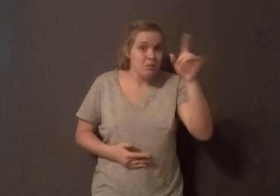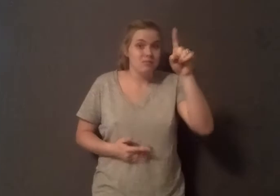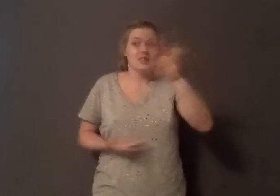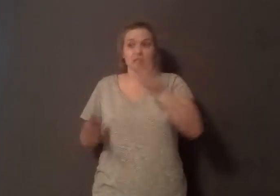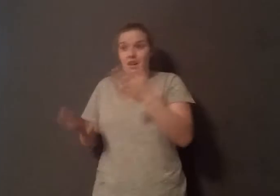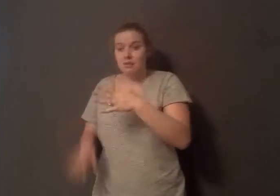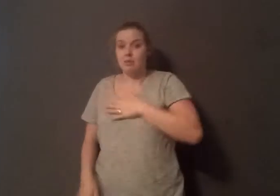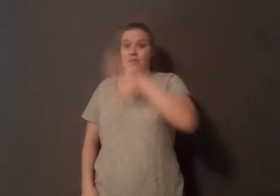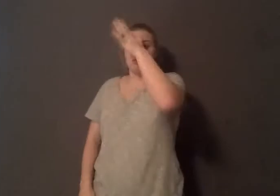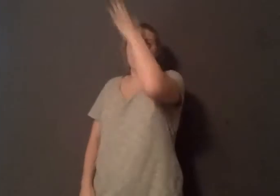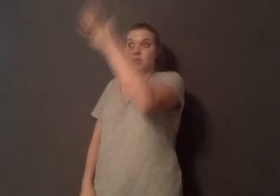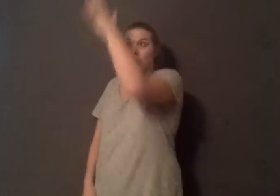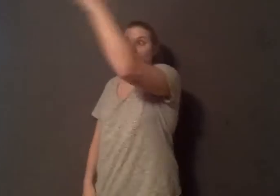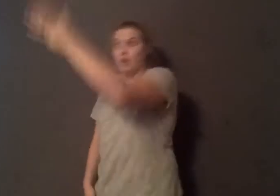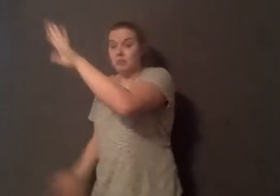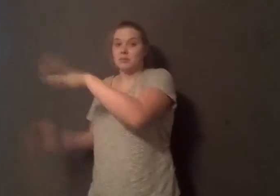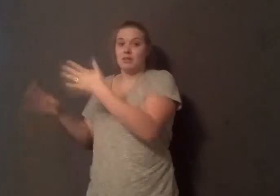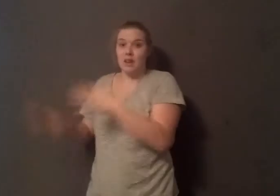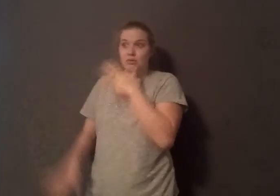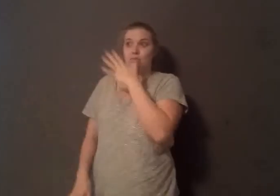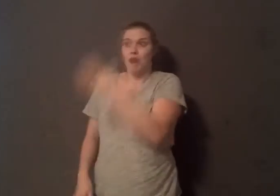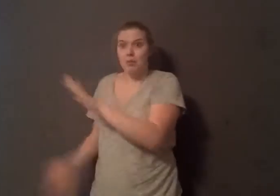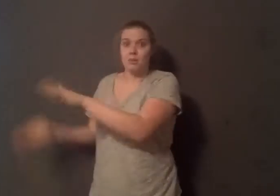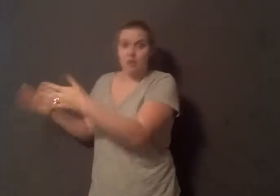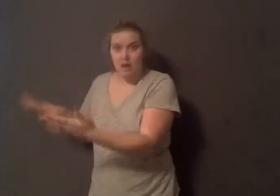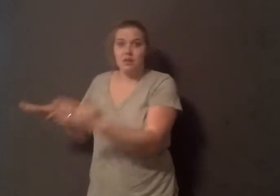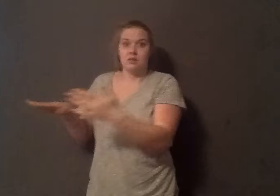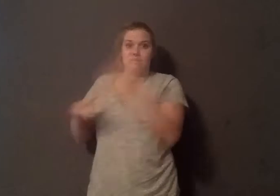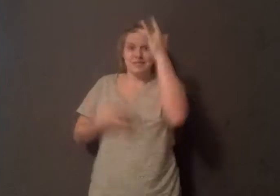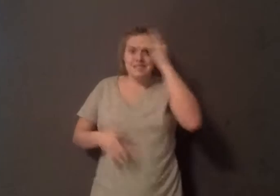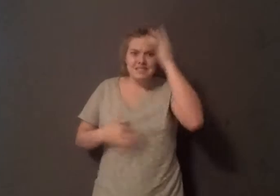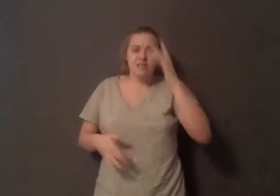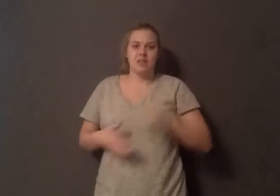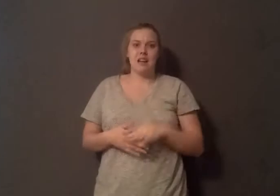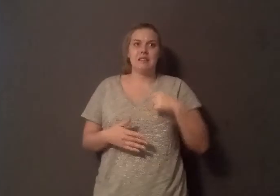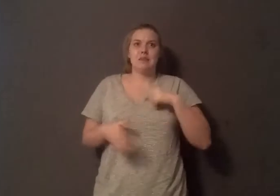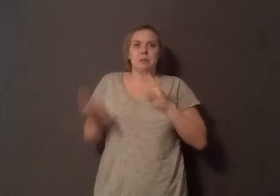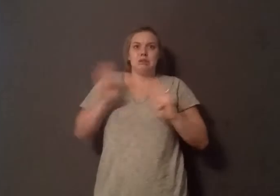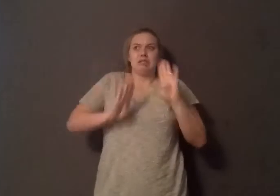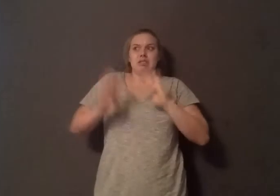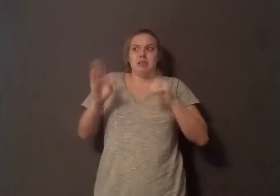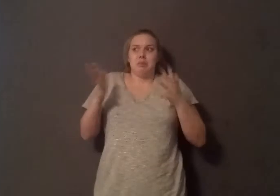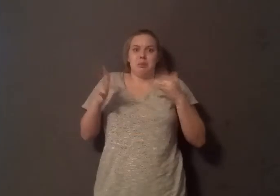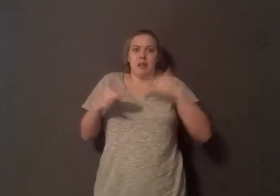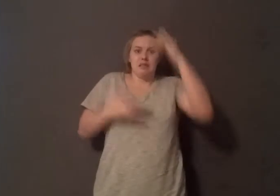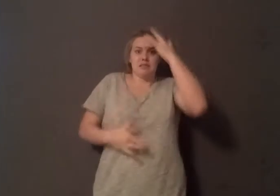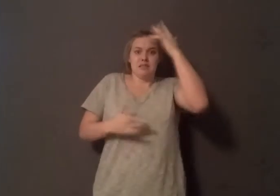died of cancer. I was always paranoid that I would also get one of these diseases. Like any good hypochondriac, WebMD Symptoms Checker was